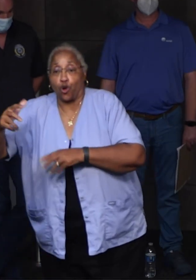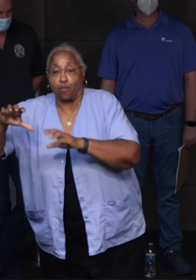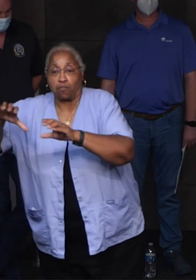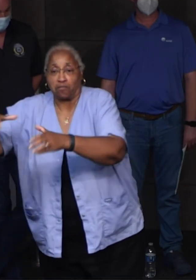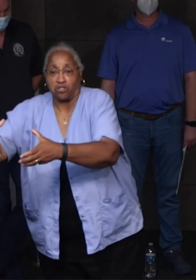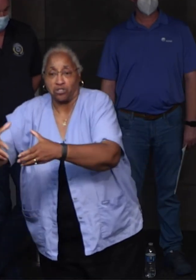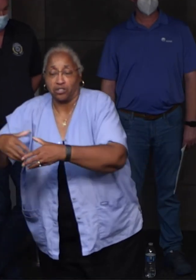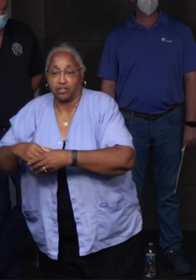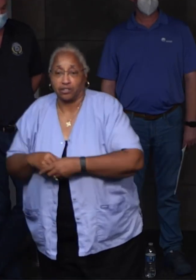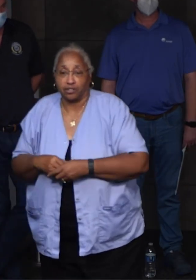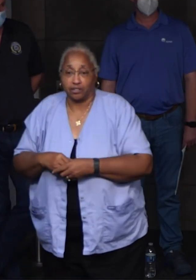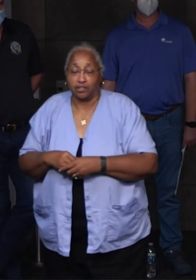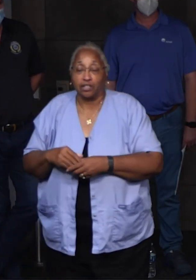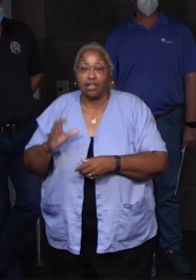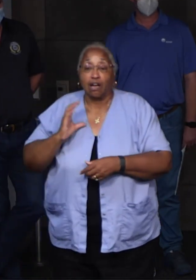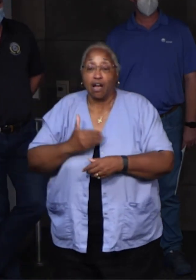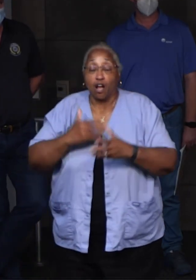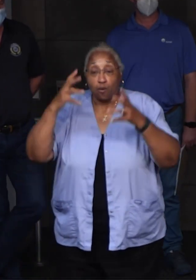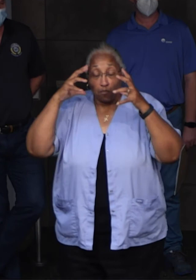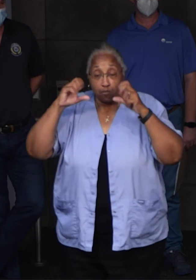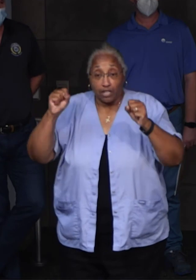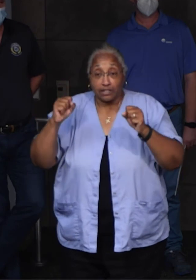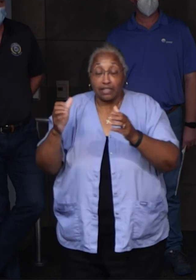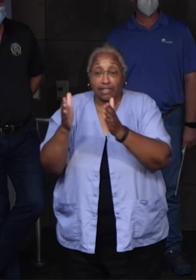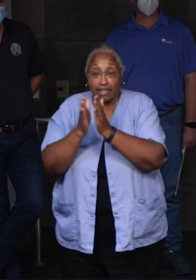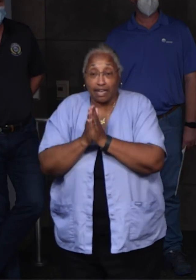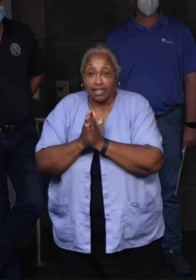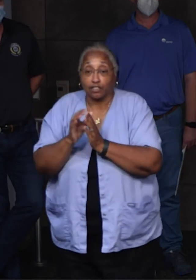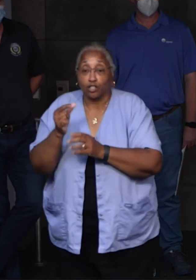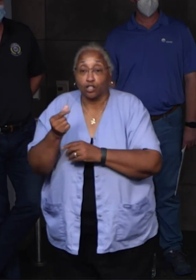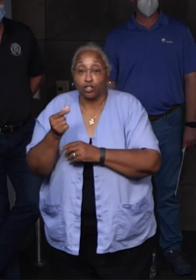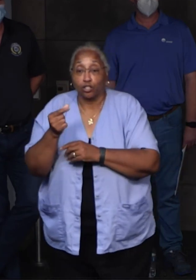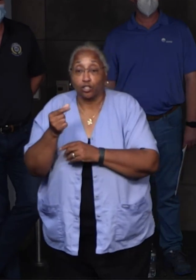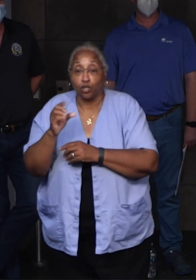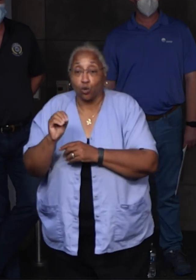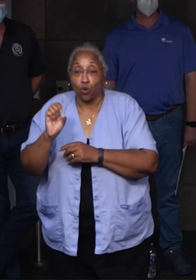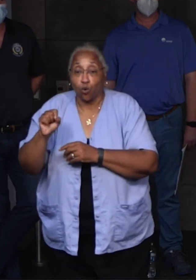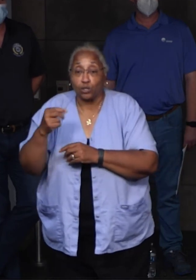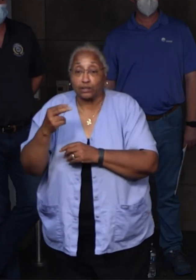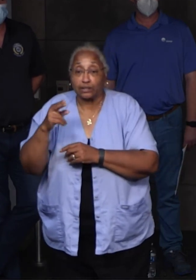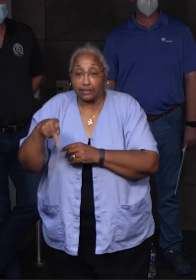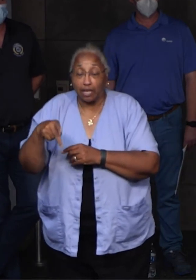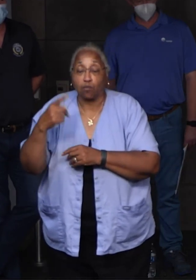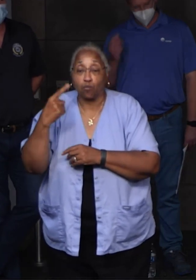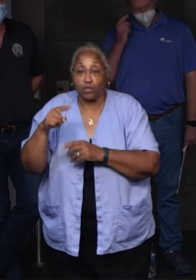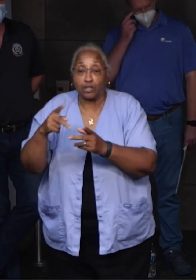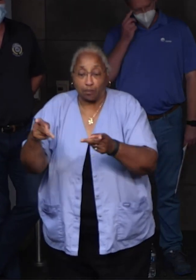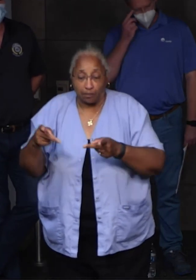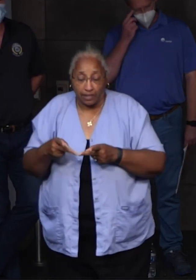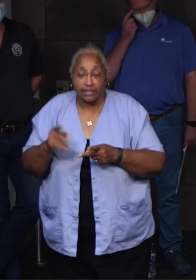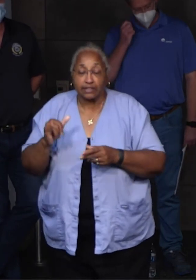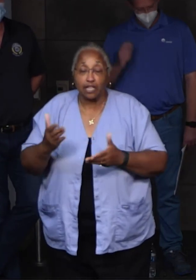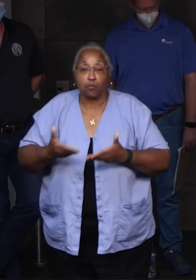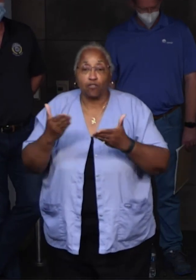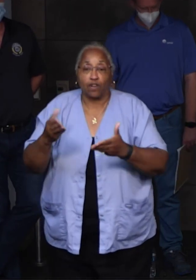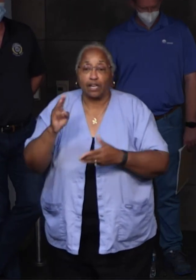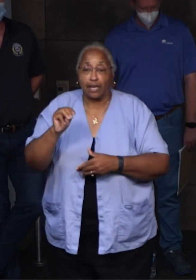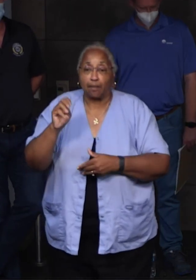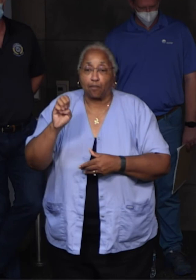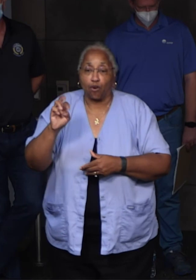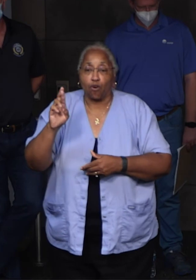Parish President Lee Shang invoked the state, the GOSEP program with the point of distribution units that are providing MREs,